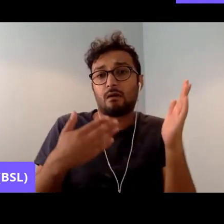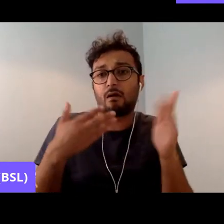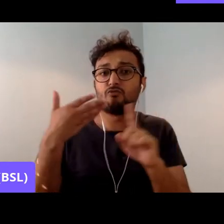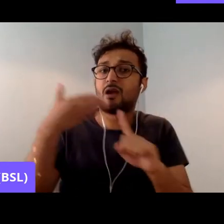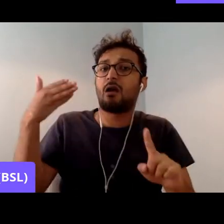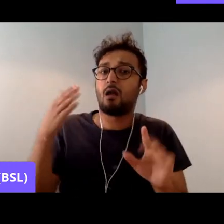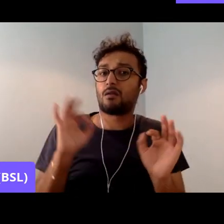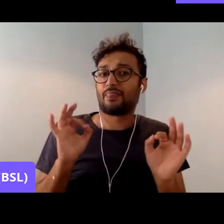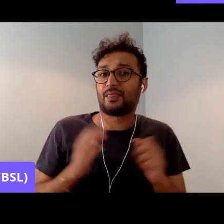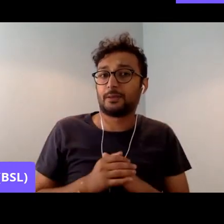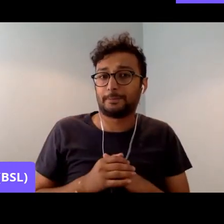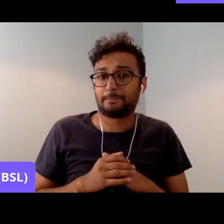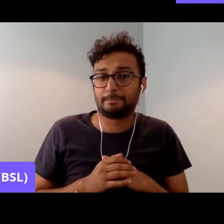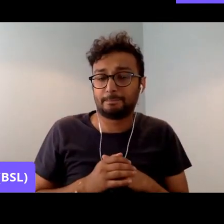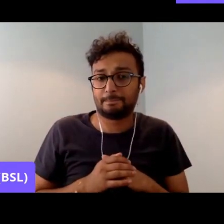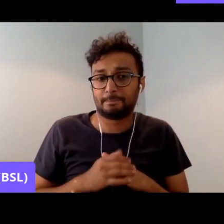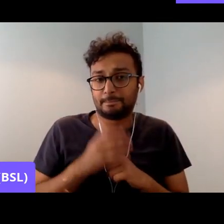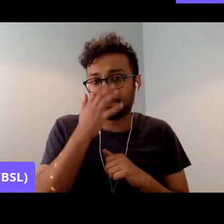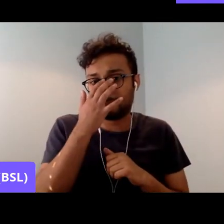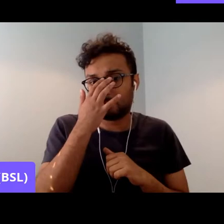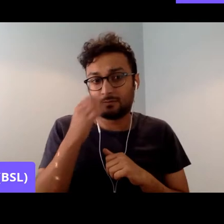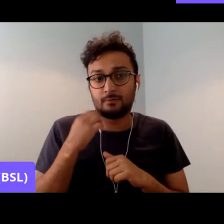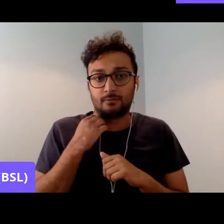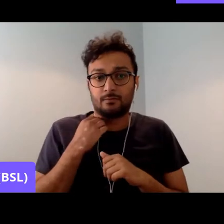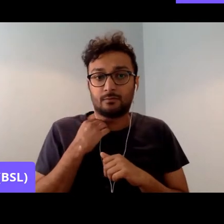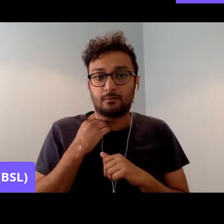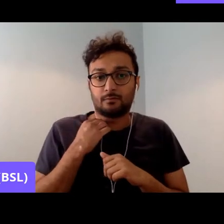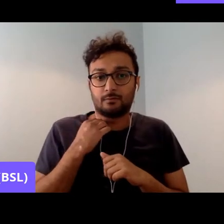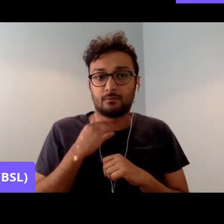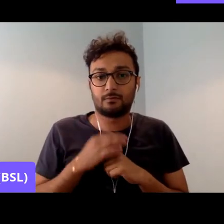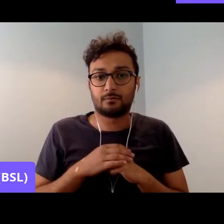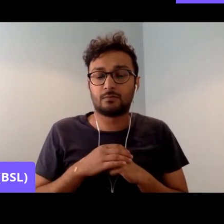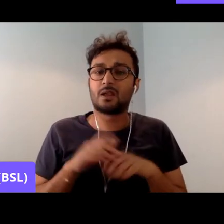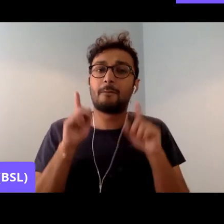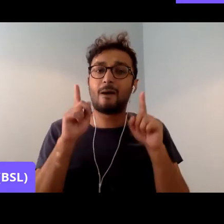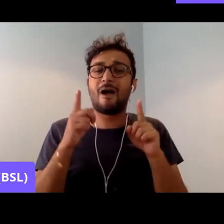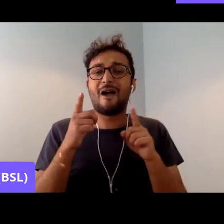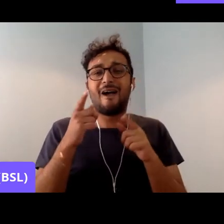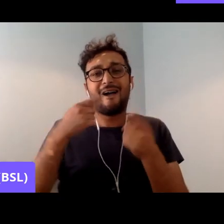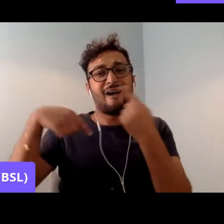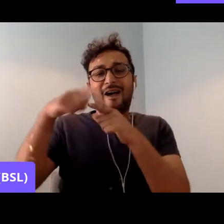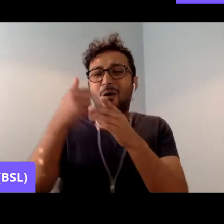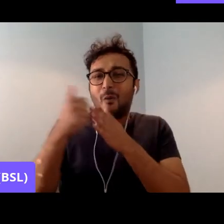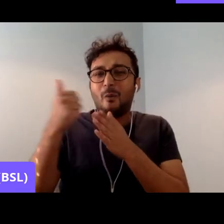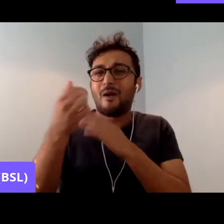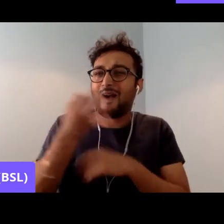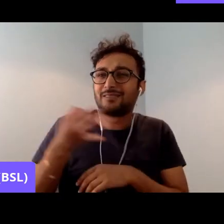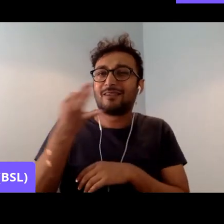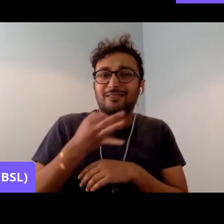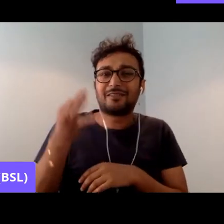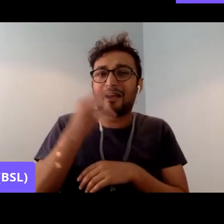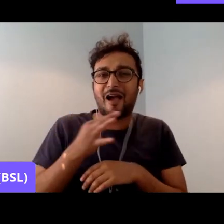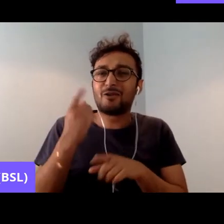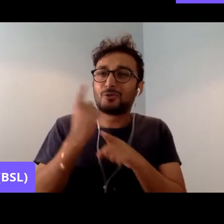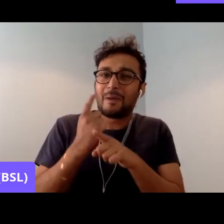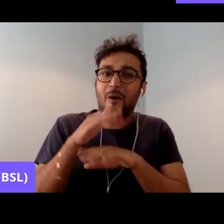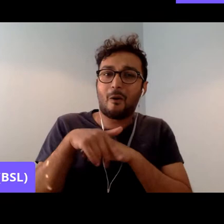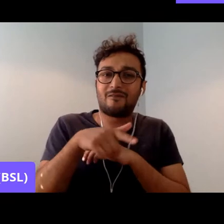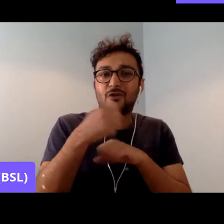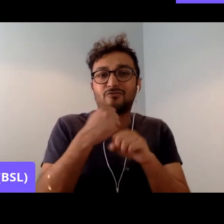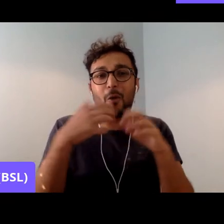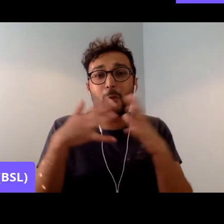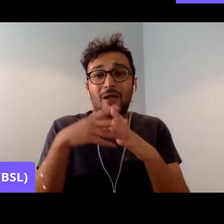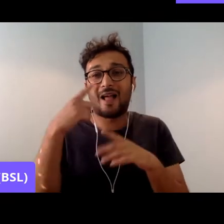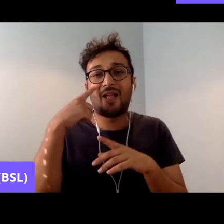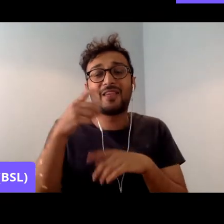And yet, I'm always asked to speak about Grunwick, and other people are asked as well. Grunwick is a favourite topic for the